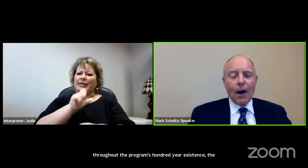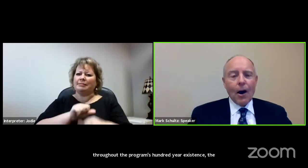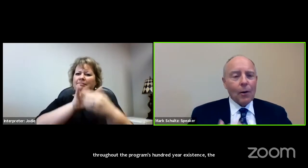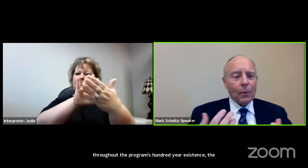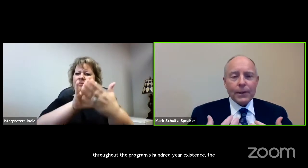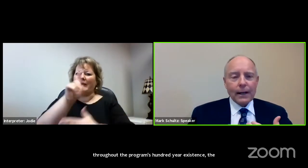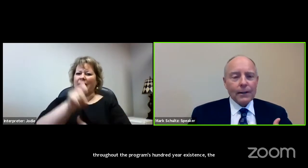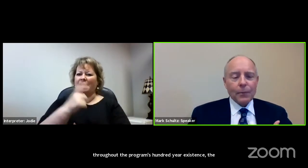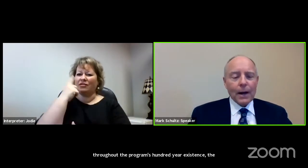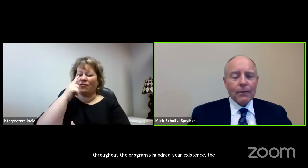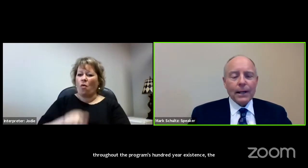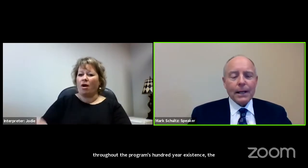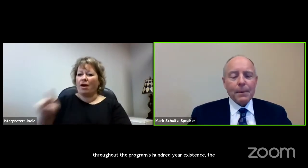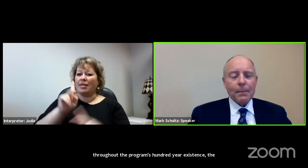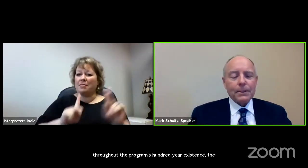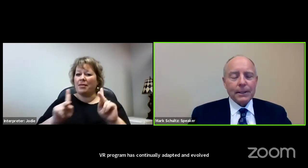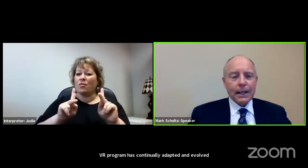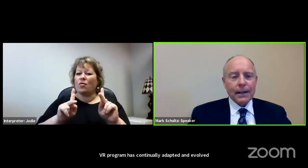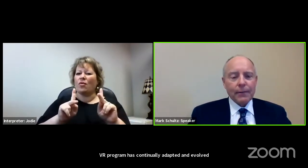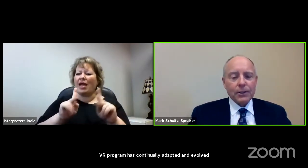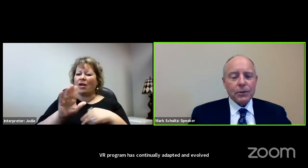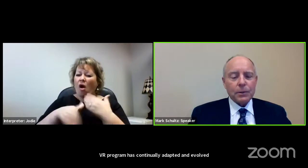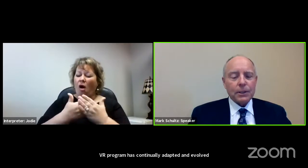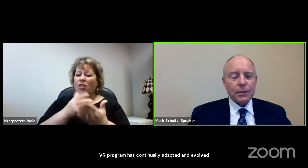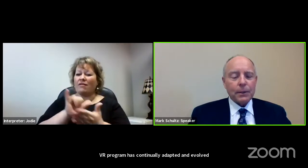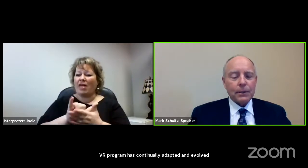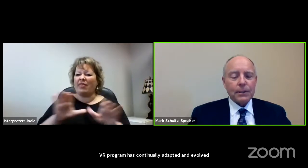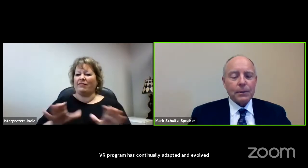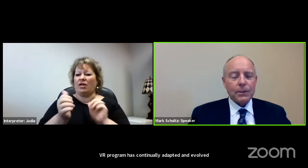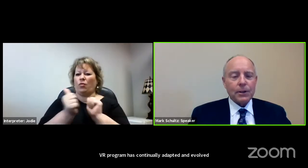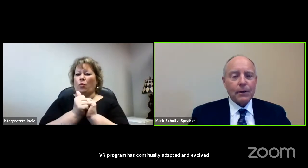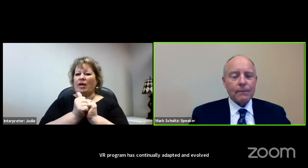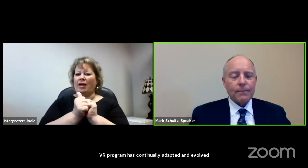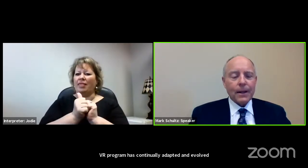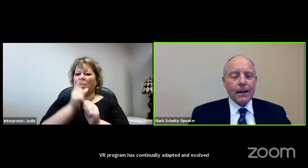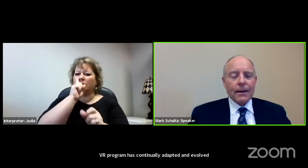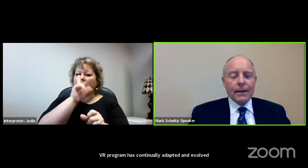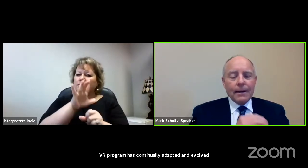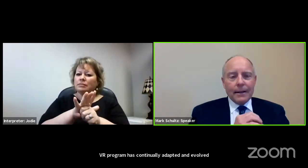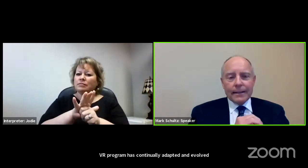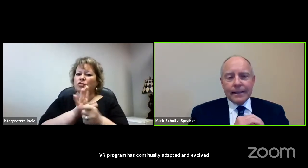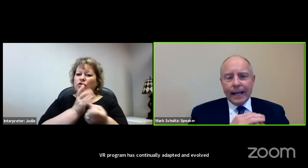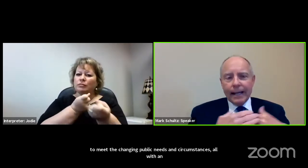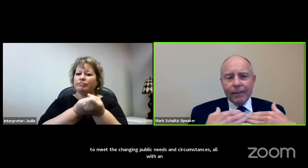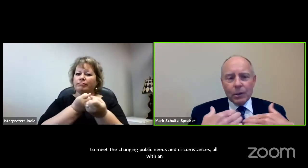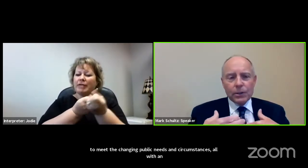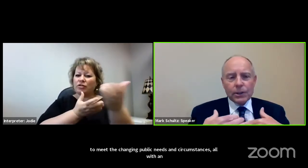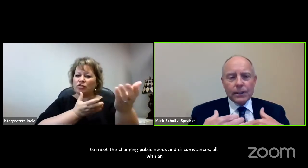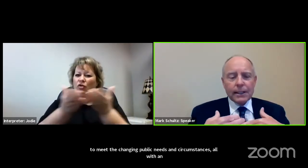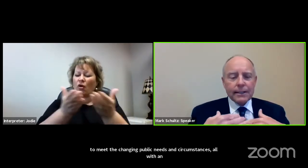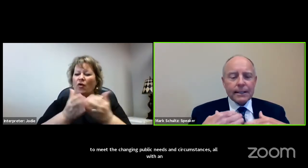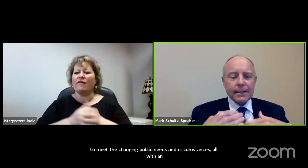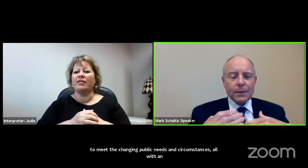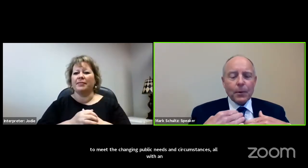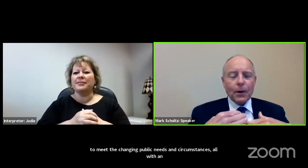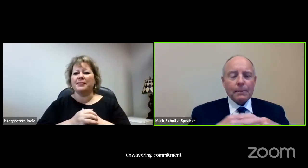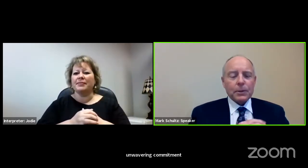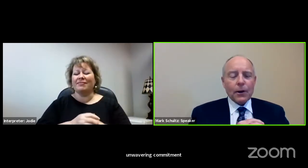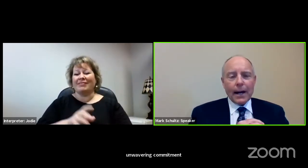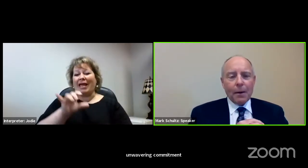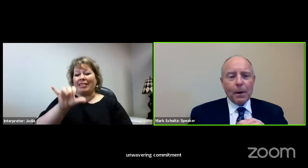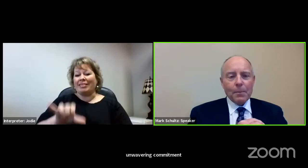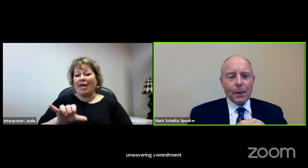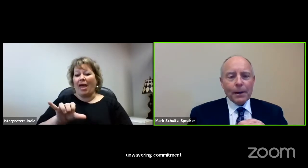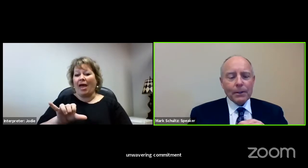all with an unwavering commitment to the individuals with disabilities that we serve. That evolution has seen the